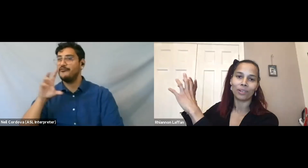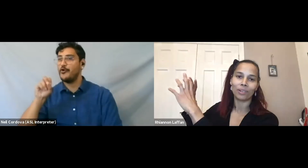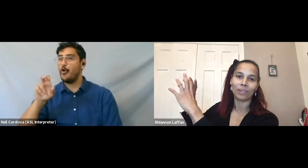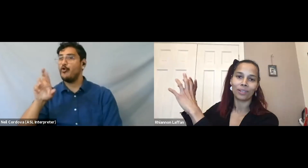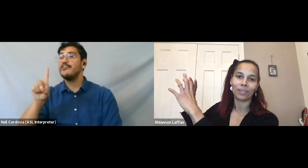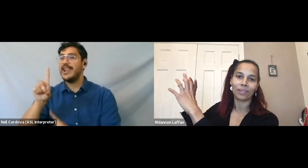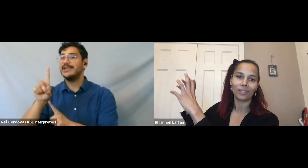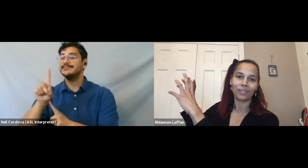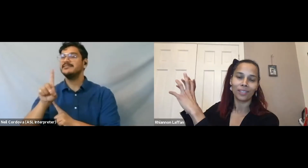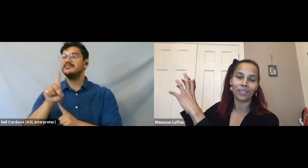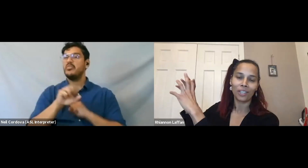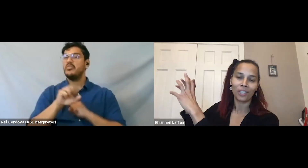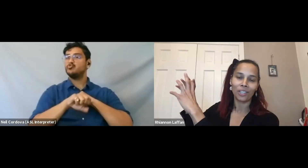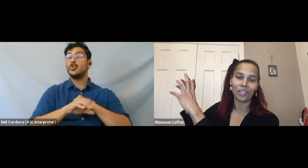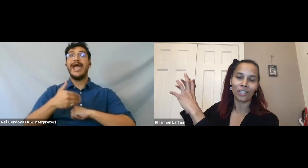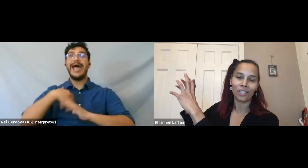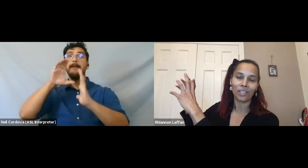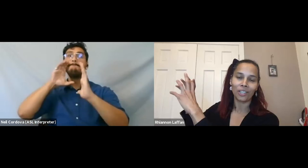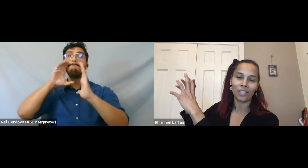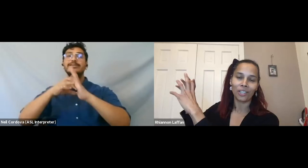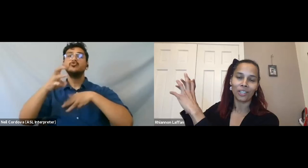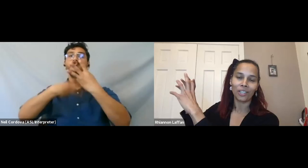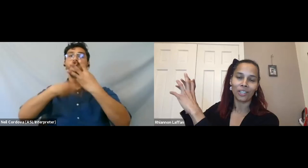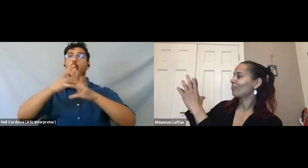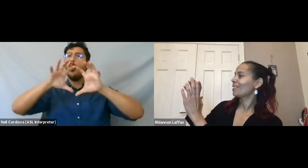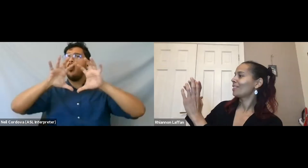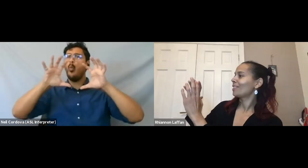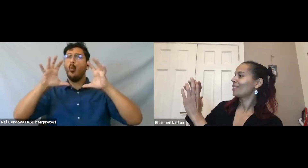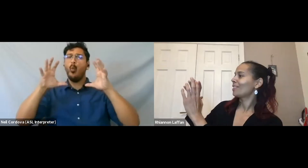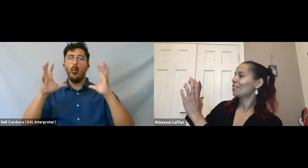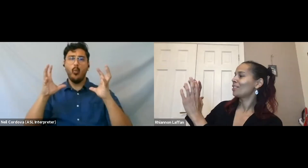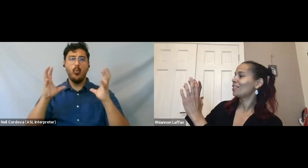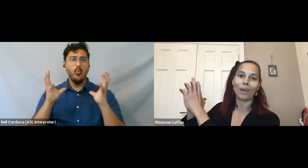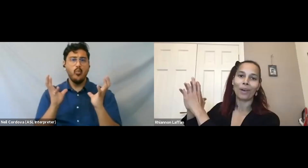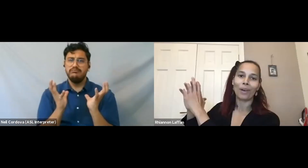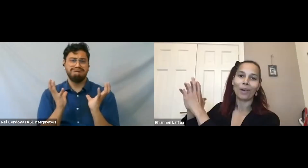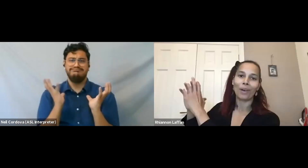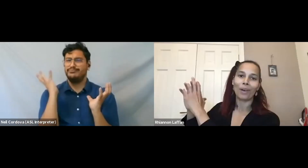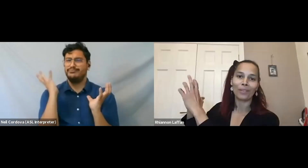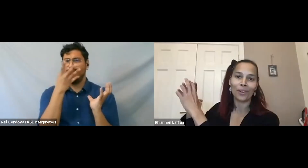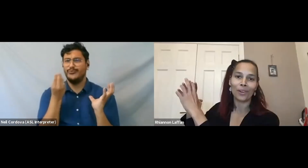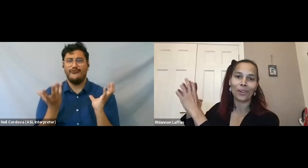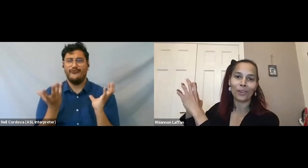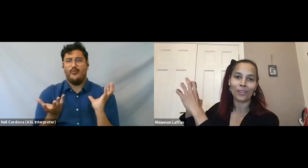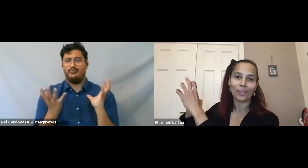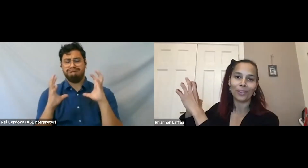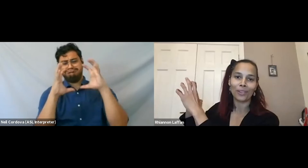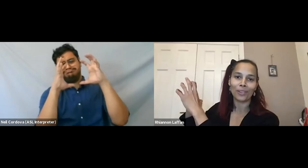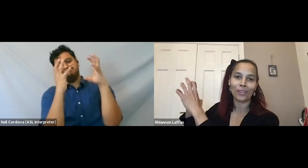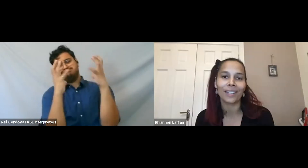of the globe, the beautiful gem of the earth.